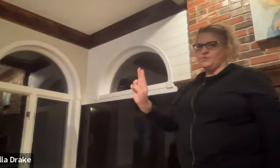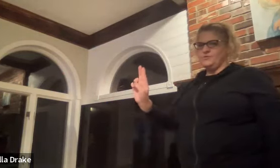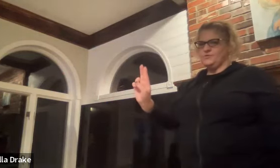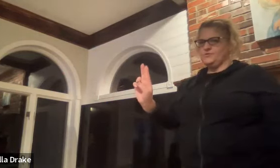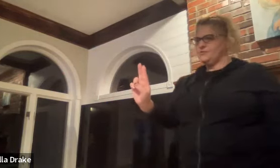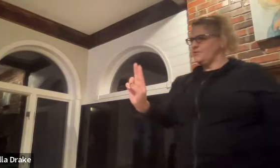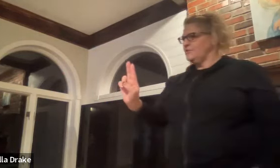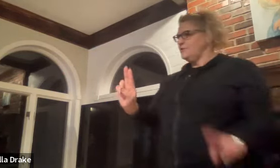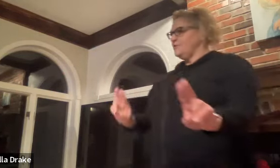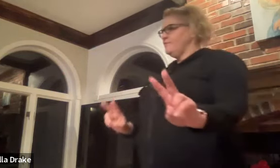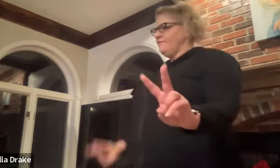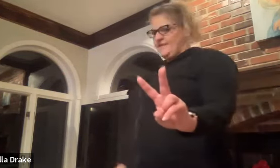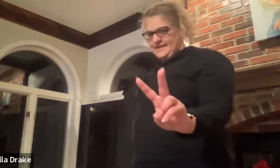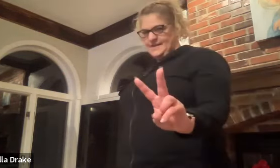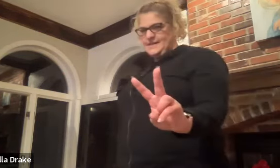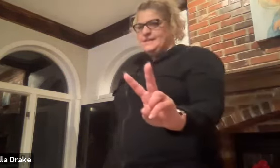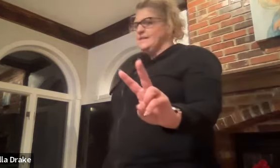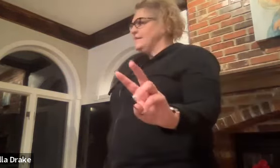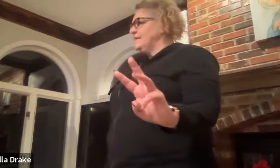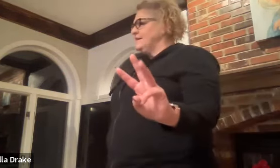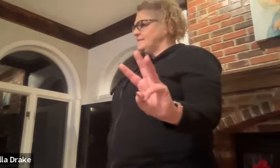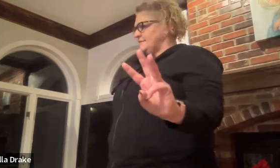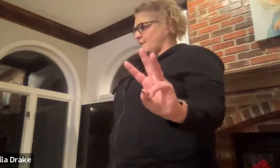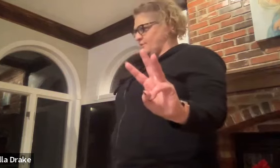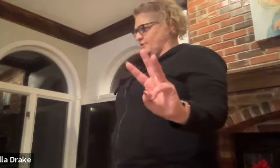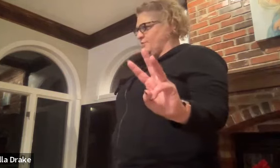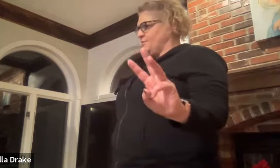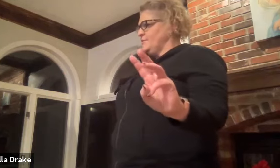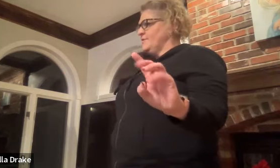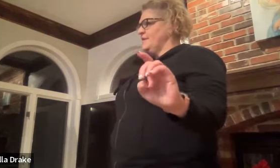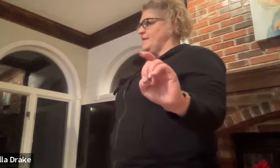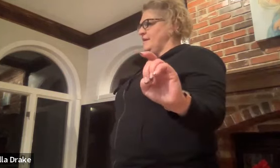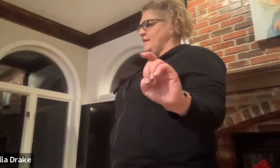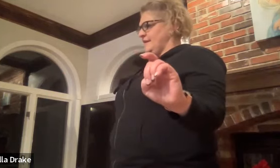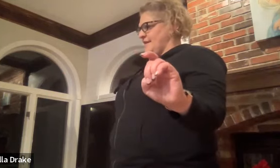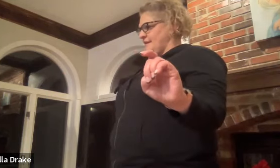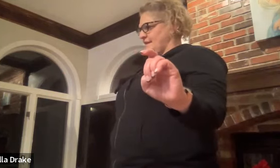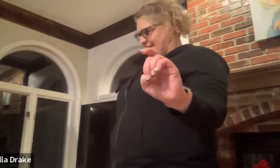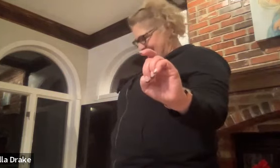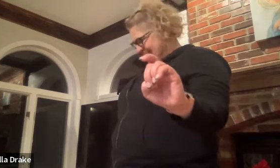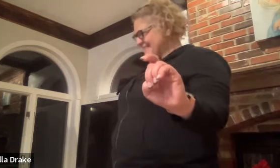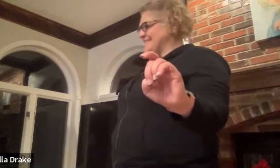you you you w w and yes